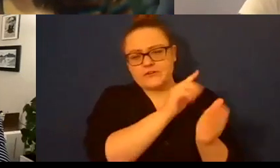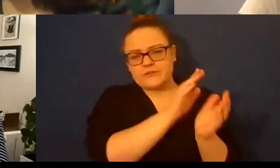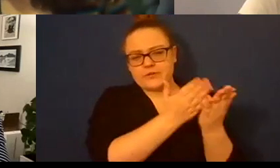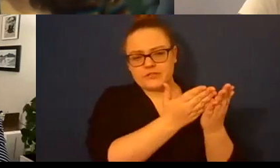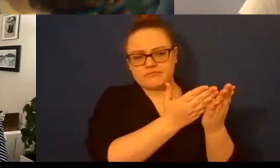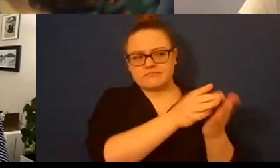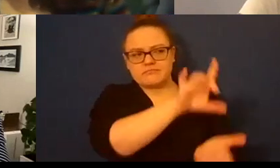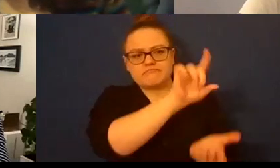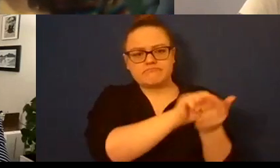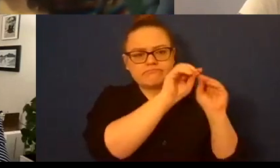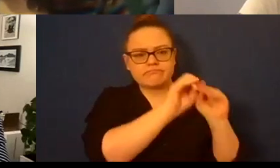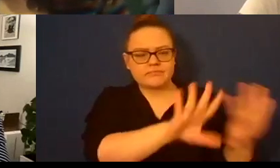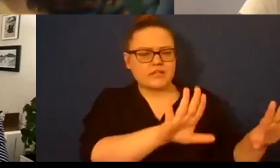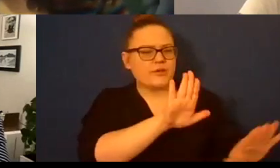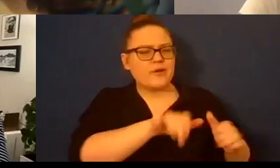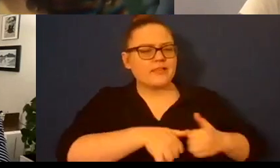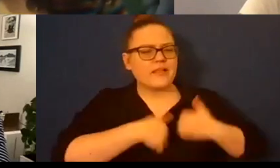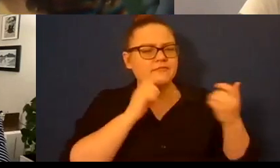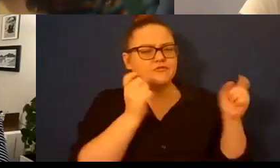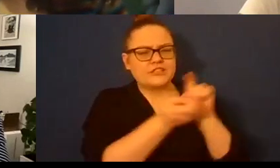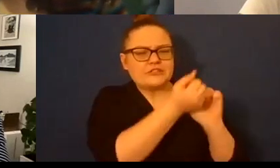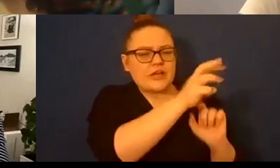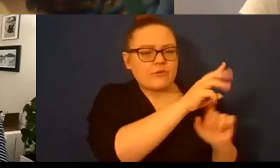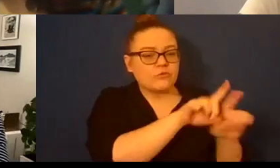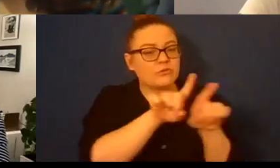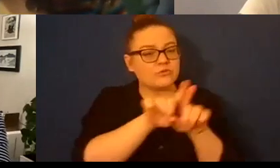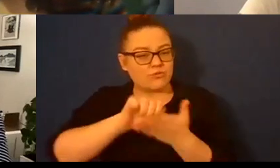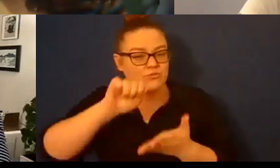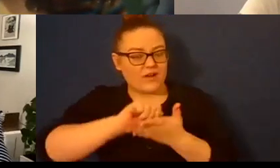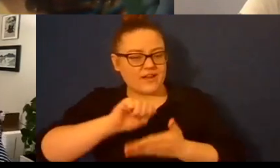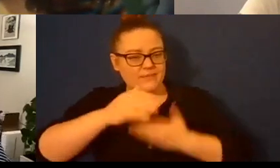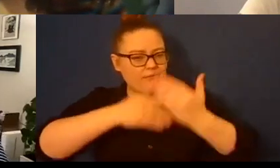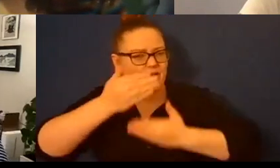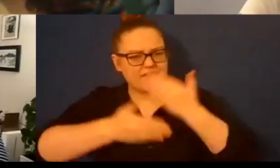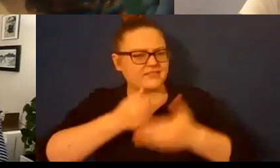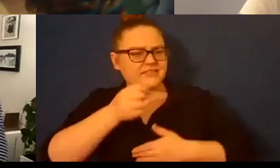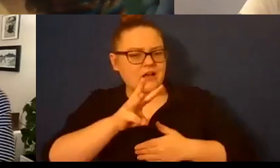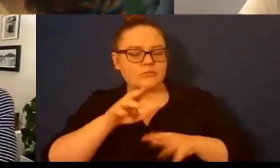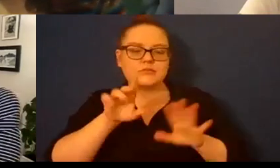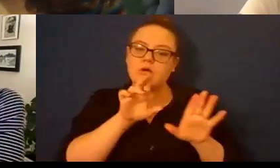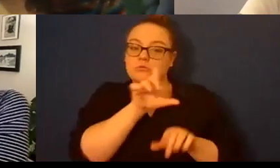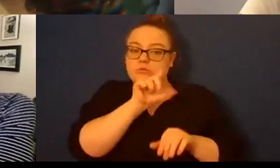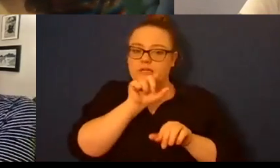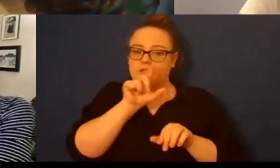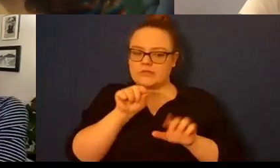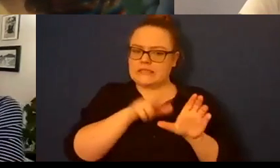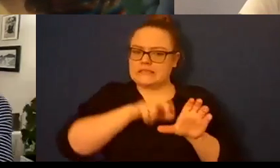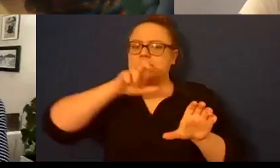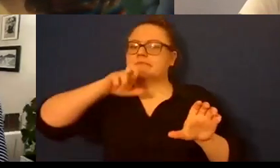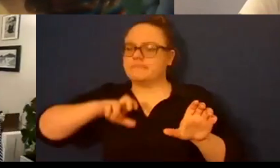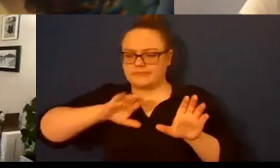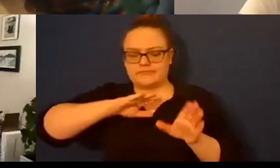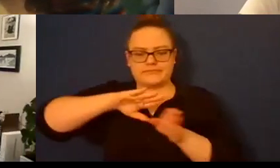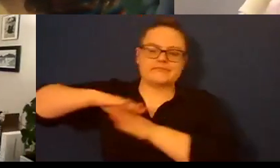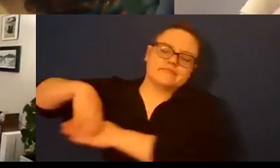change as well as your writing process so we can step away from 2020 for a minute and think back to your first book and what